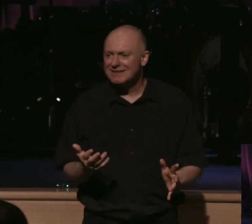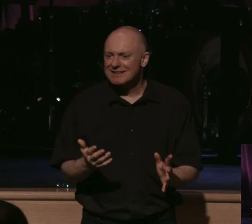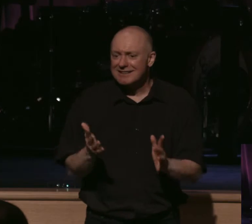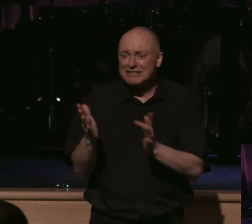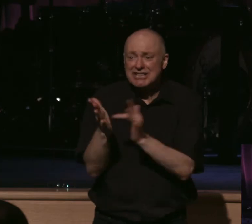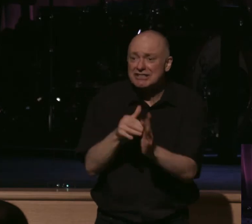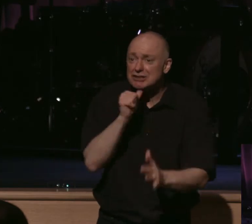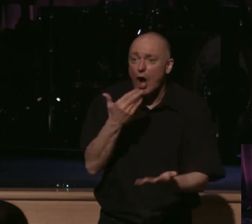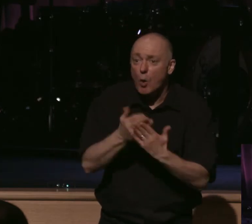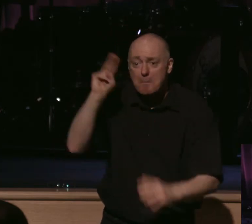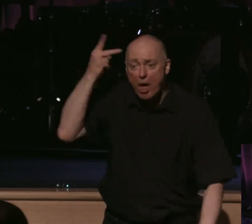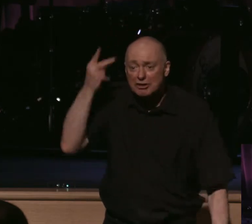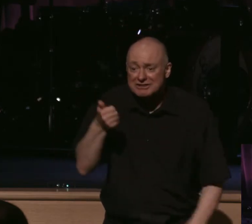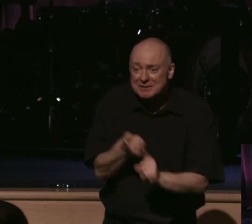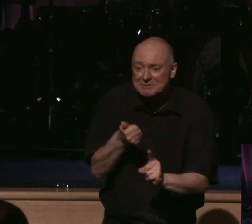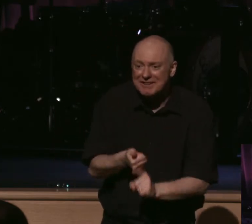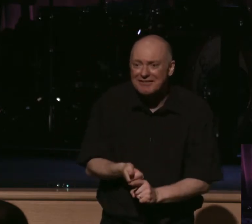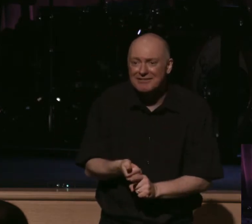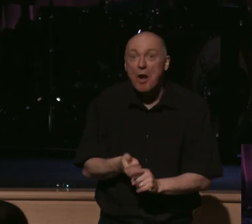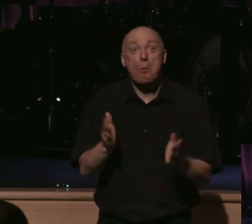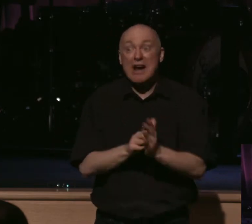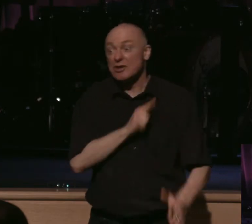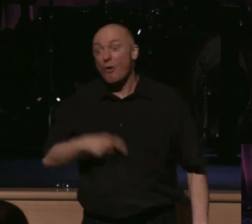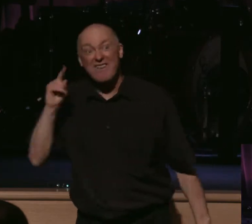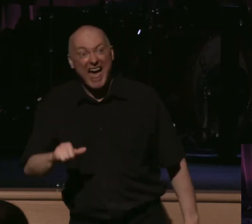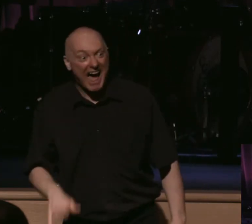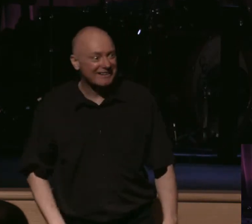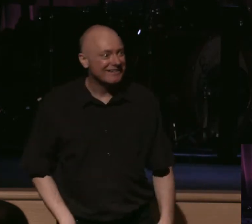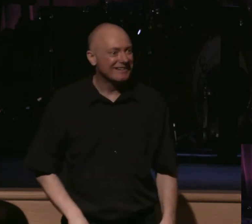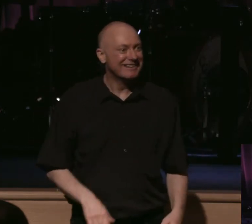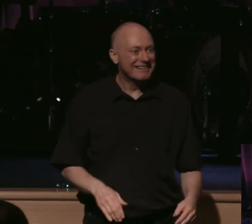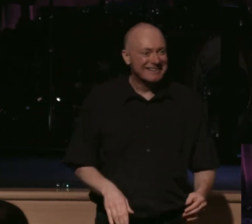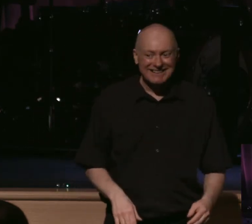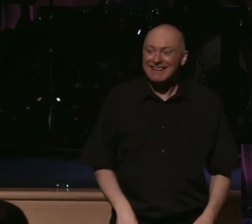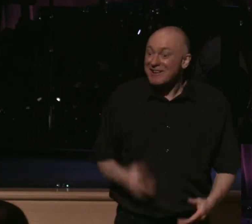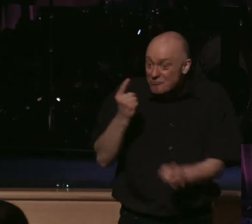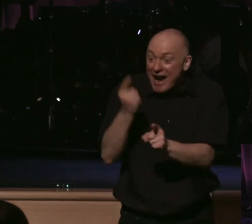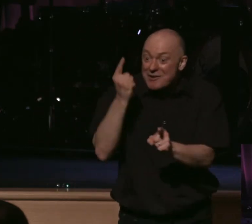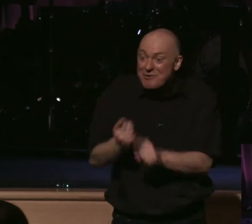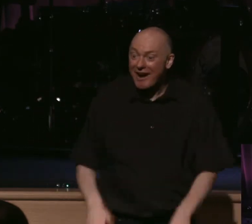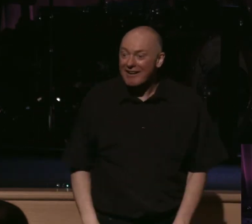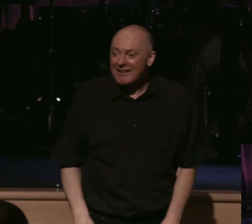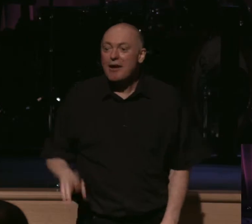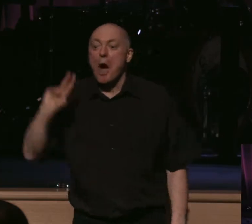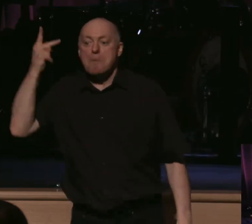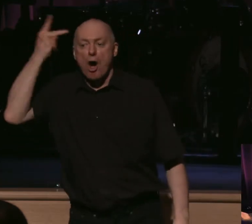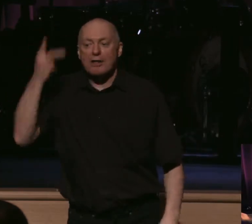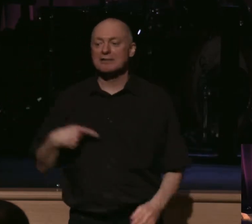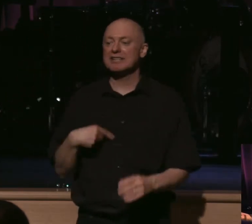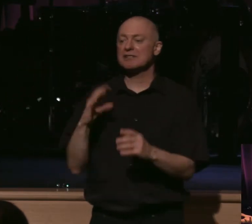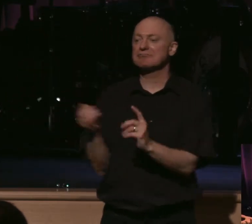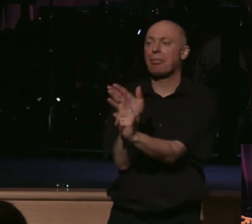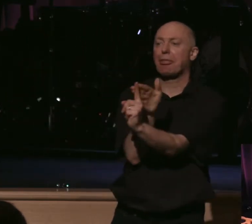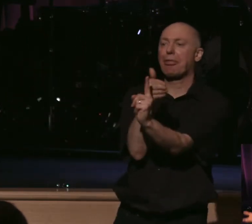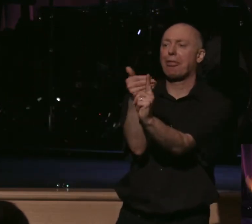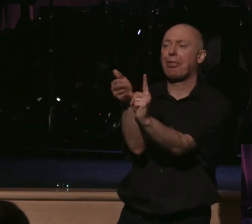politician. Praise the Lord for that. Amen, church? Amen? Right? Right? Because a politician would never do this. I mean, he's